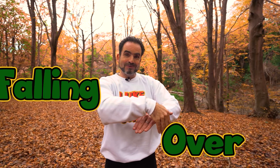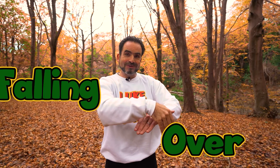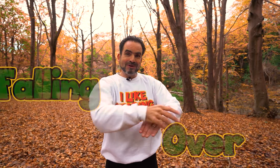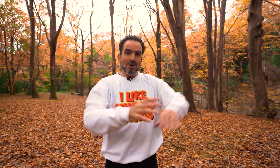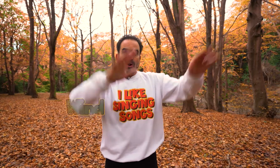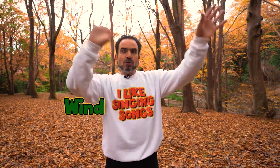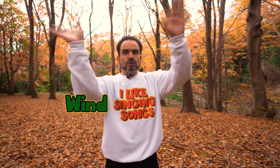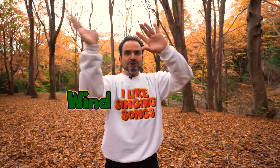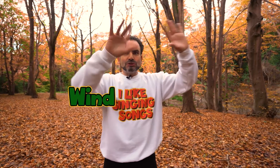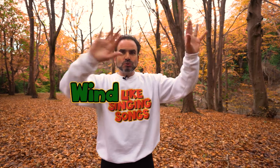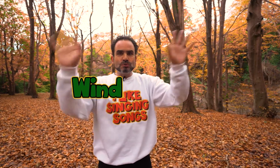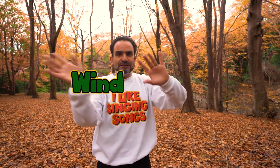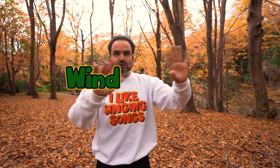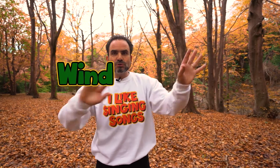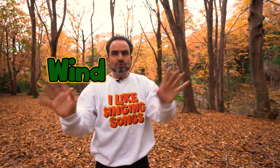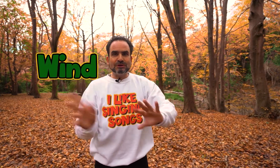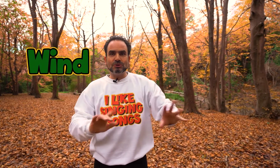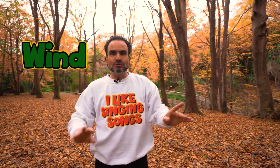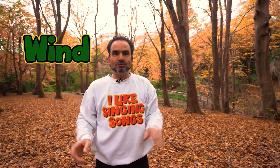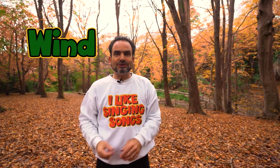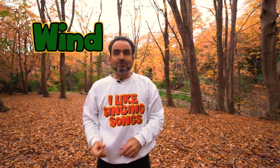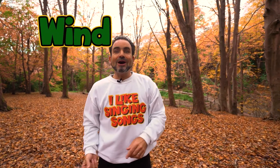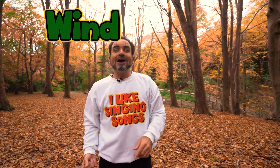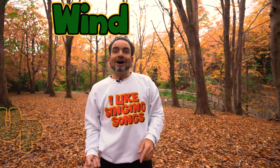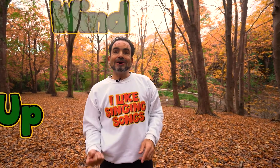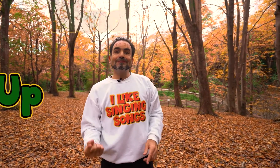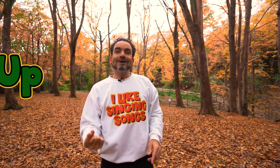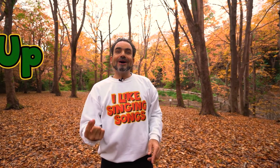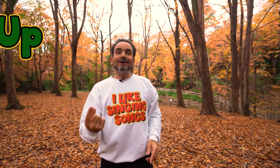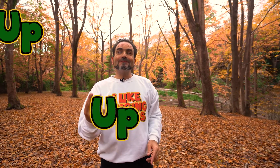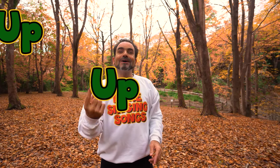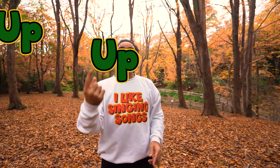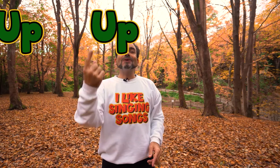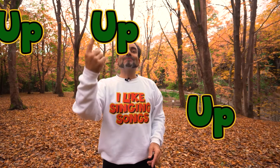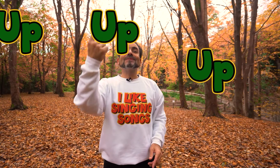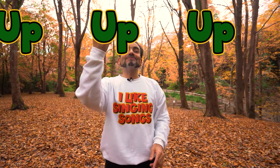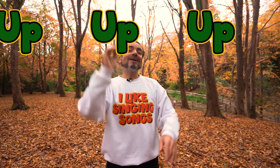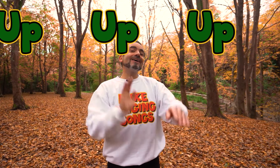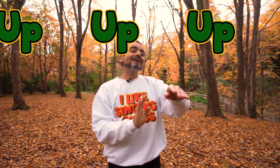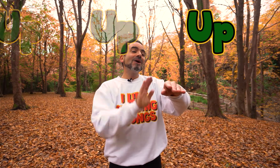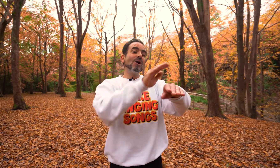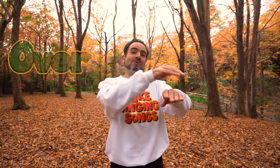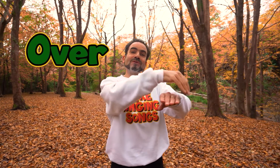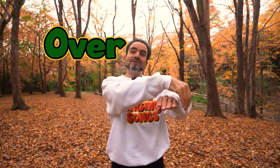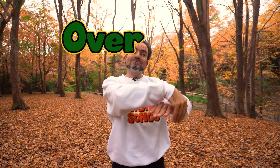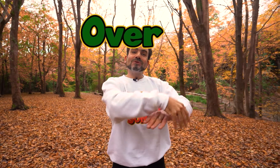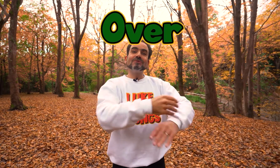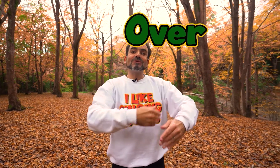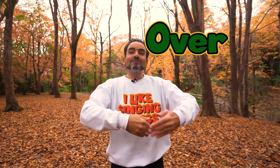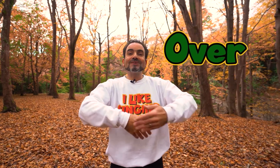up up up they fly over the roof tops